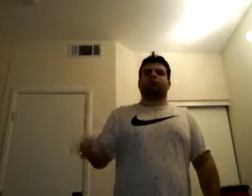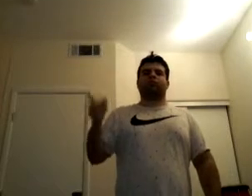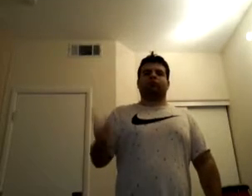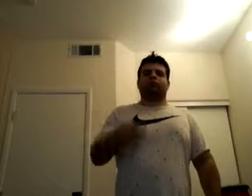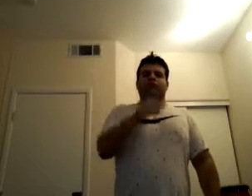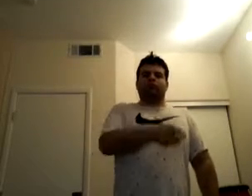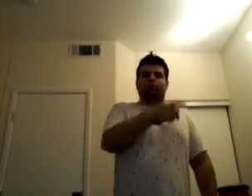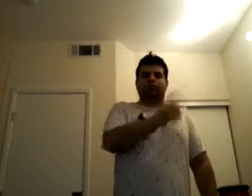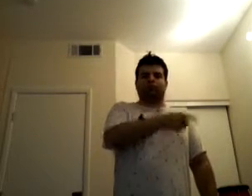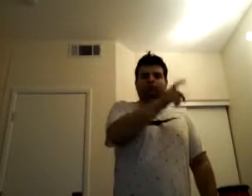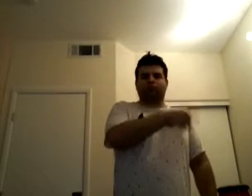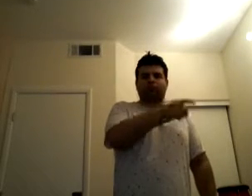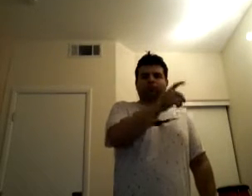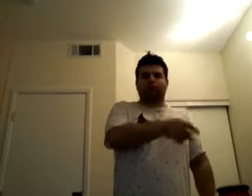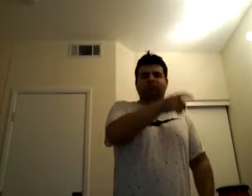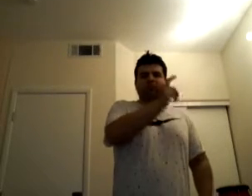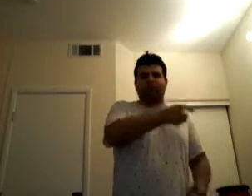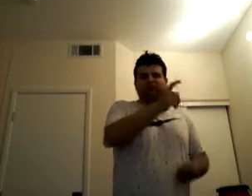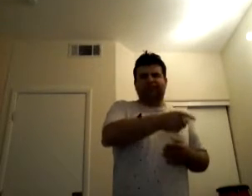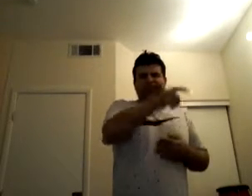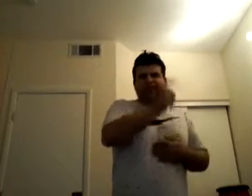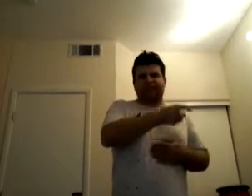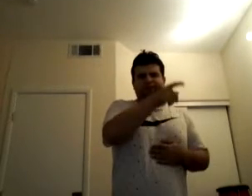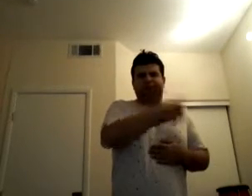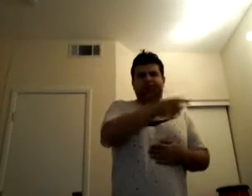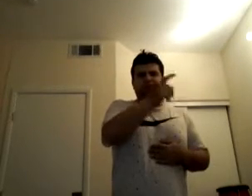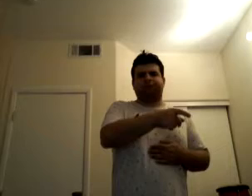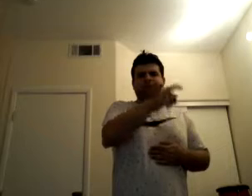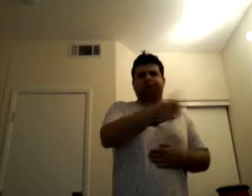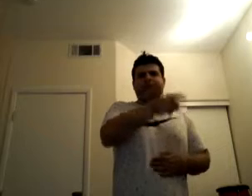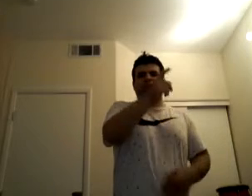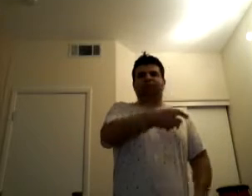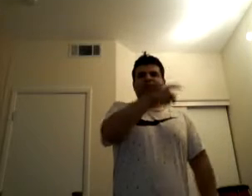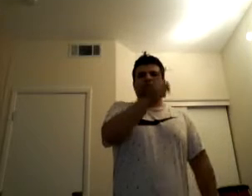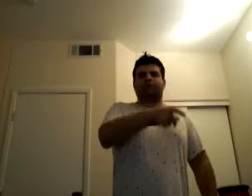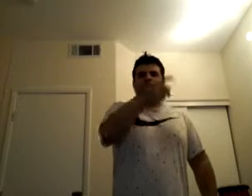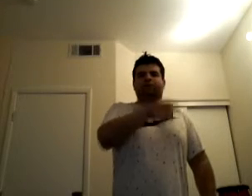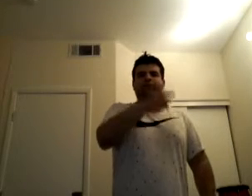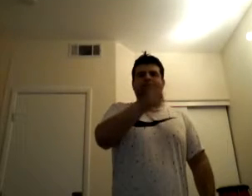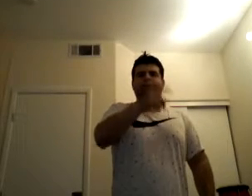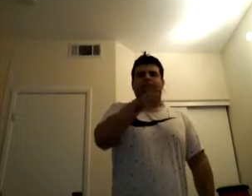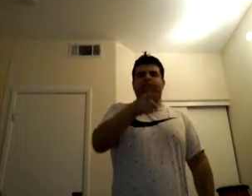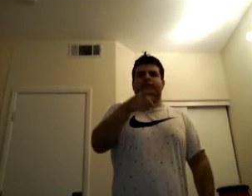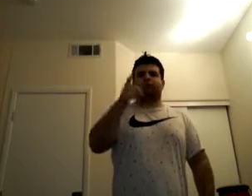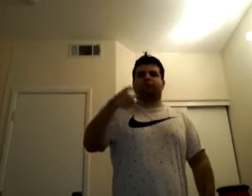can't stop us, yeah In our hearts, holding our minds, these battles, guys